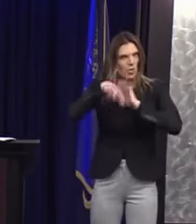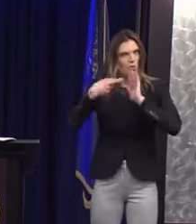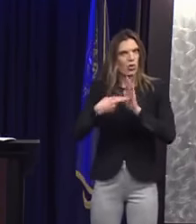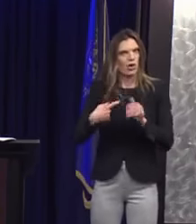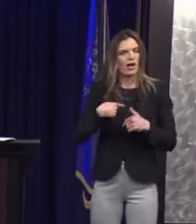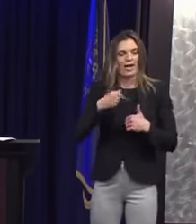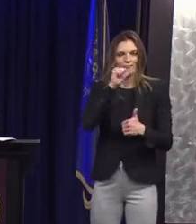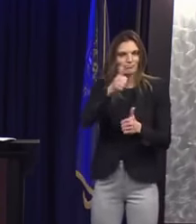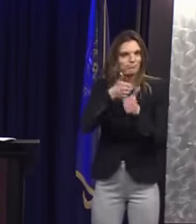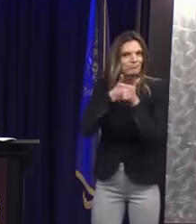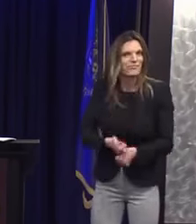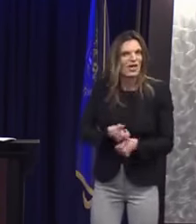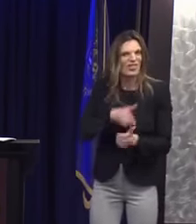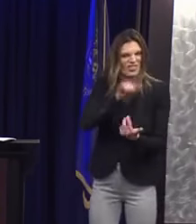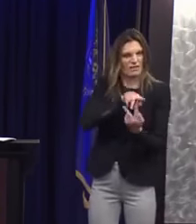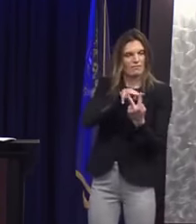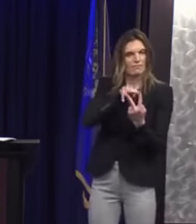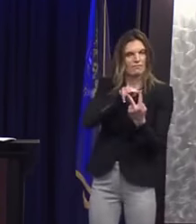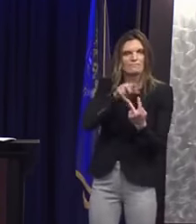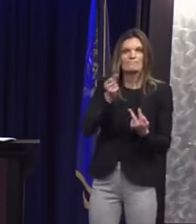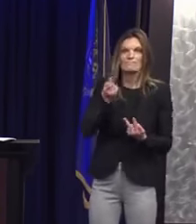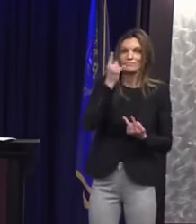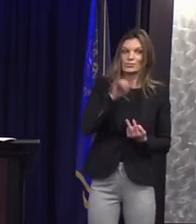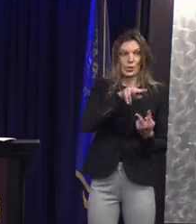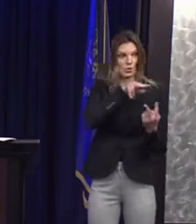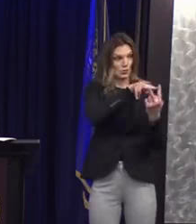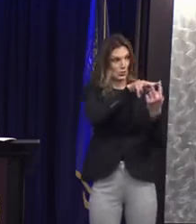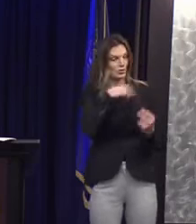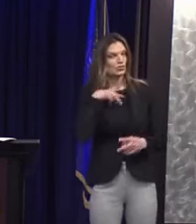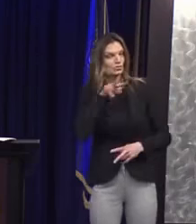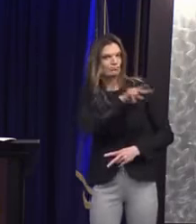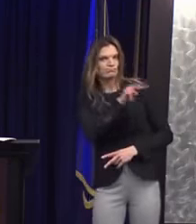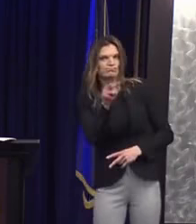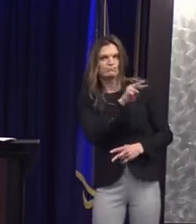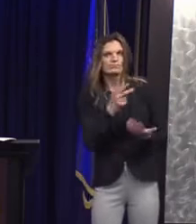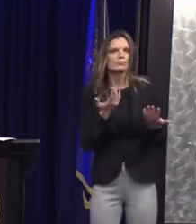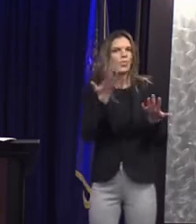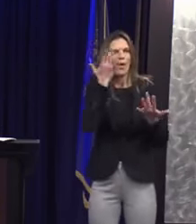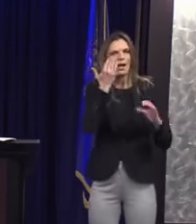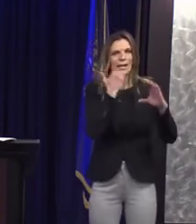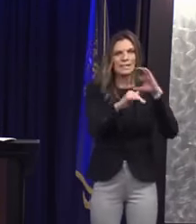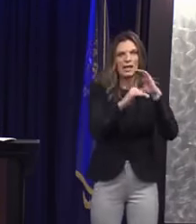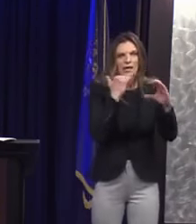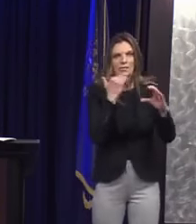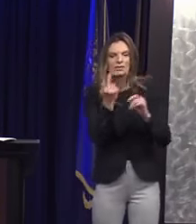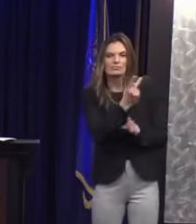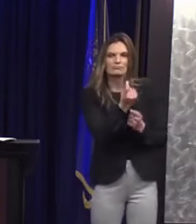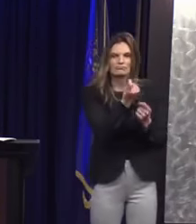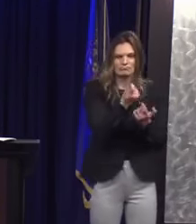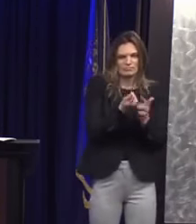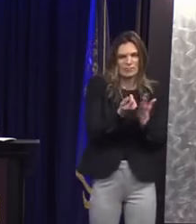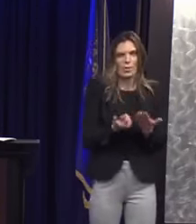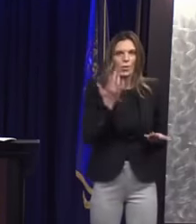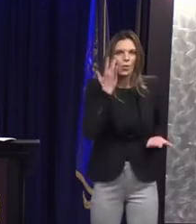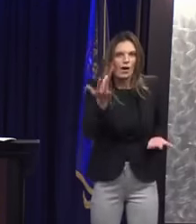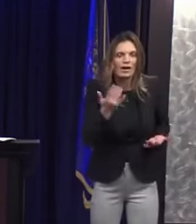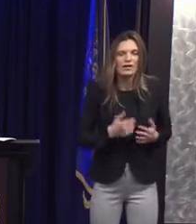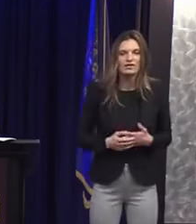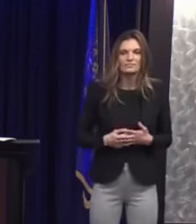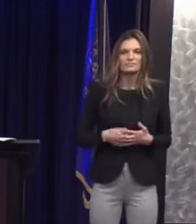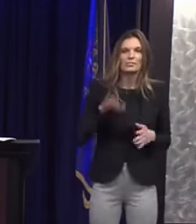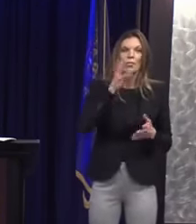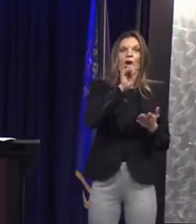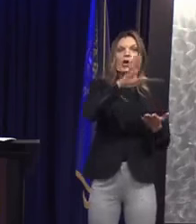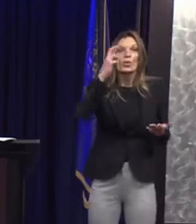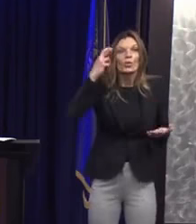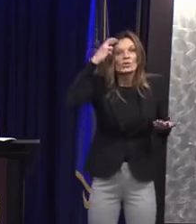goes to the state of mind of Wiley and Fredericks and why the emails would have been deleted. The reason